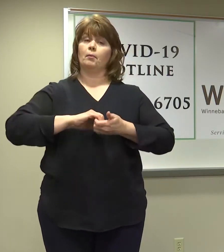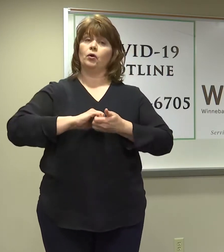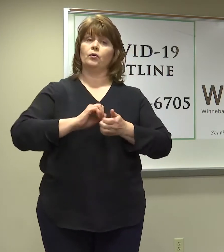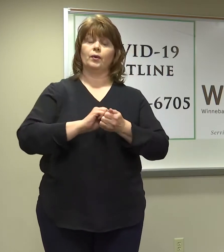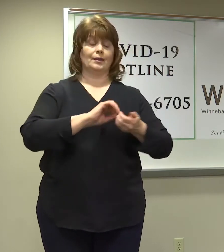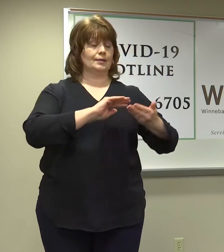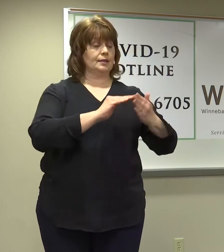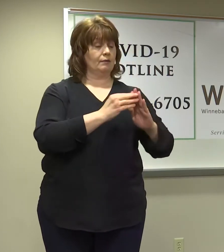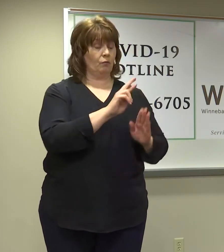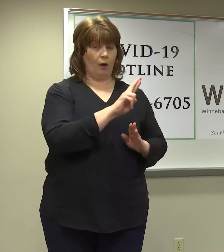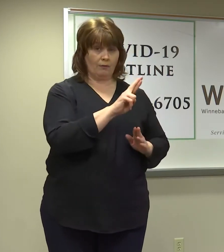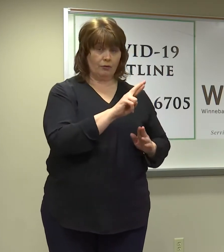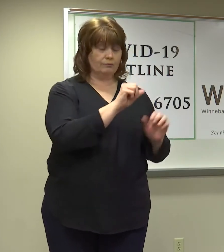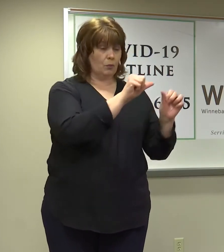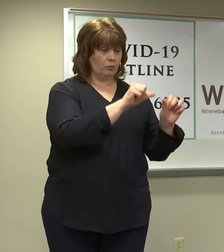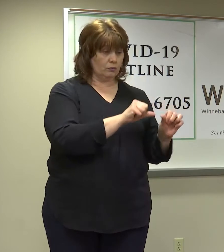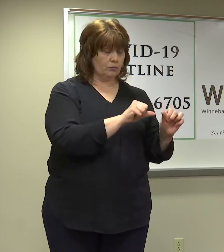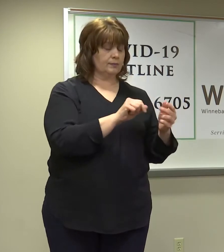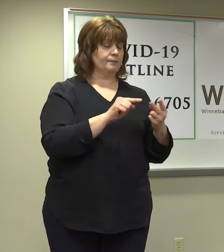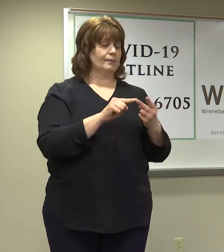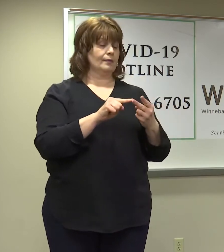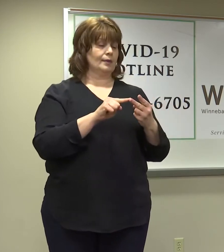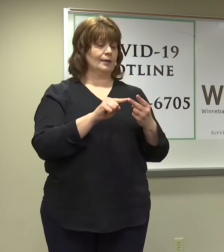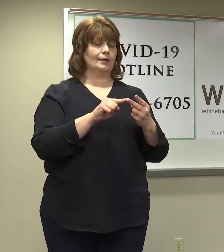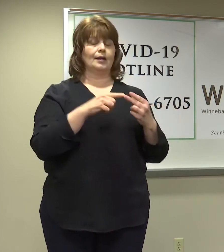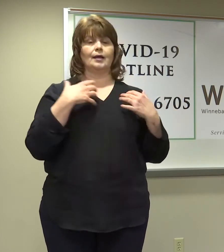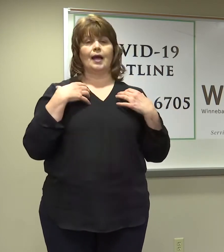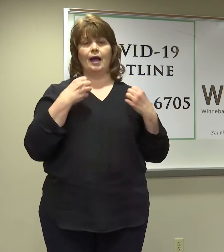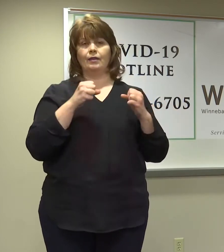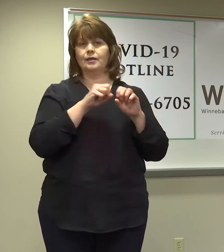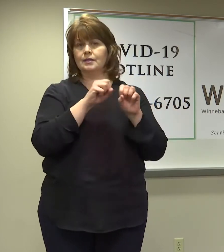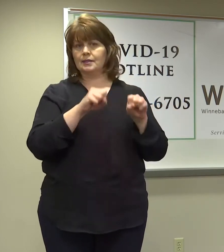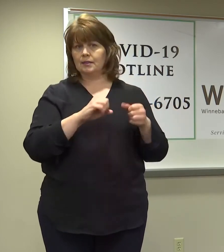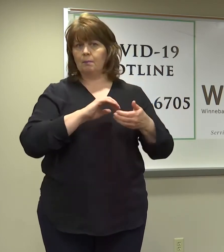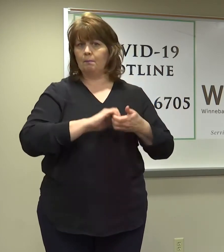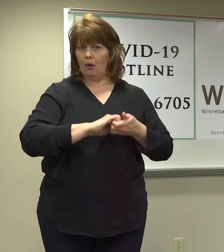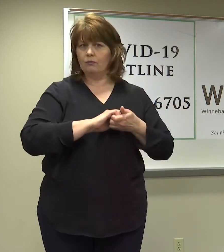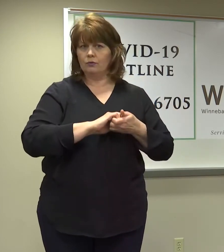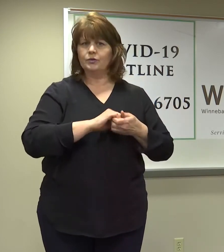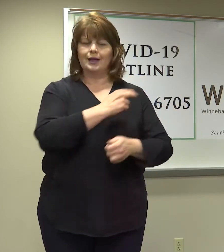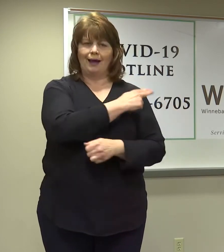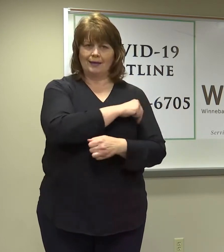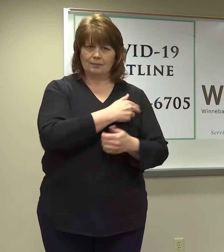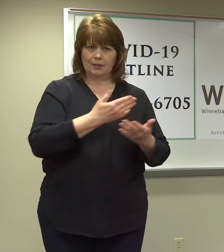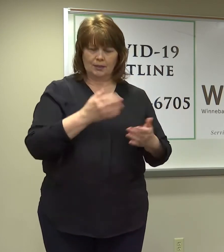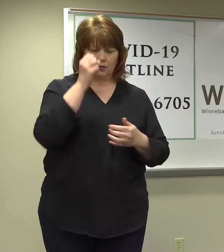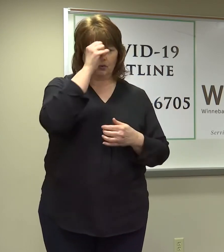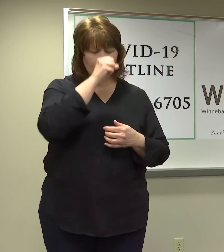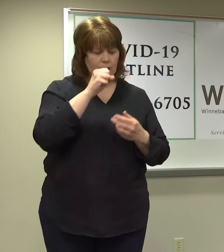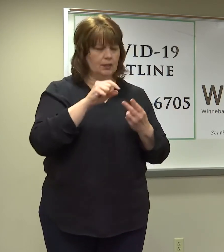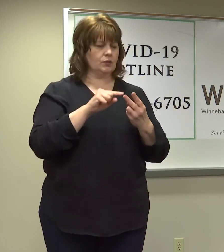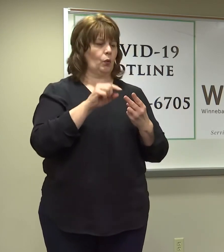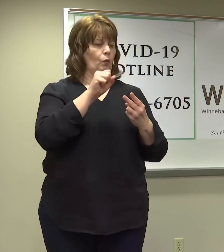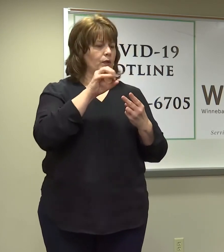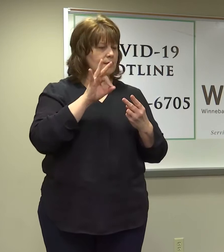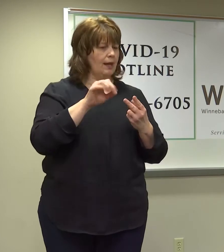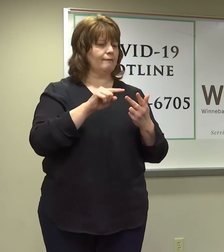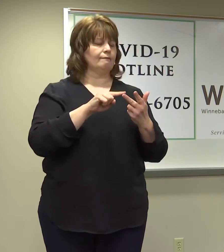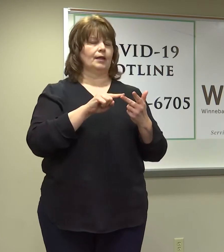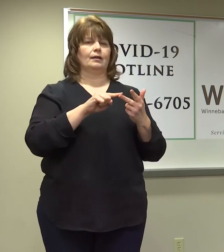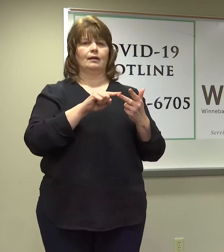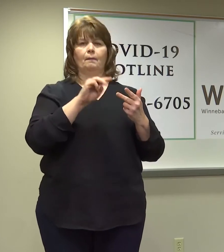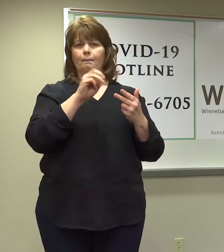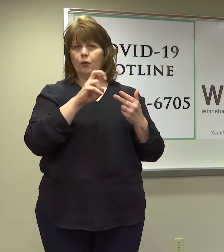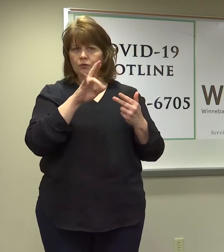put it on their website, health system partners, Javon Bay Mercy Health, OSF St. Anthony, Swedish American. We will be working through our